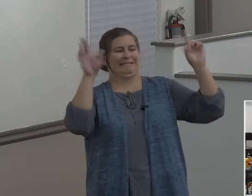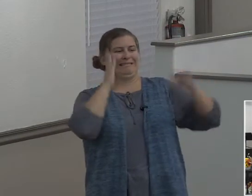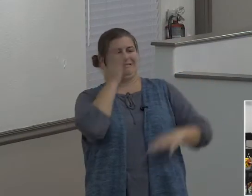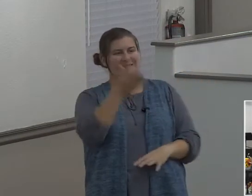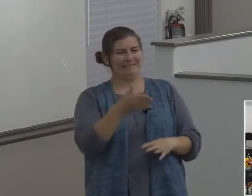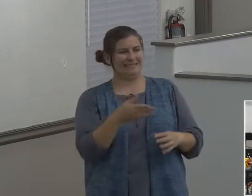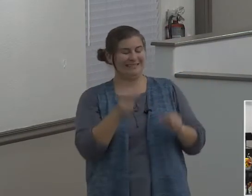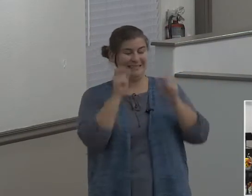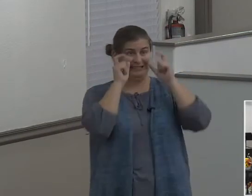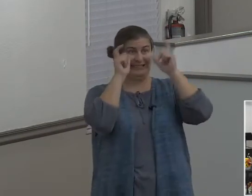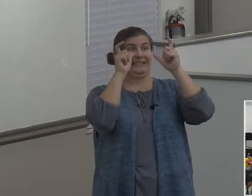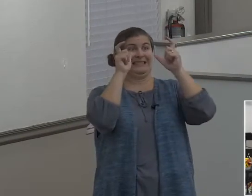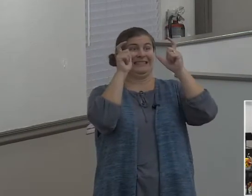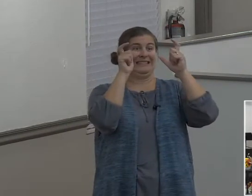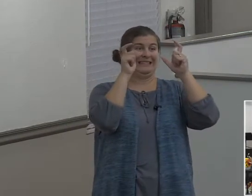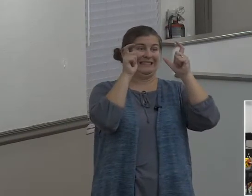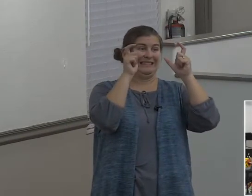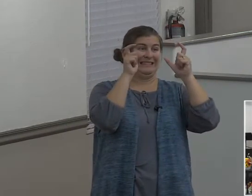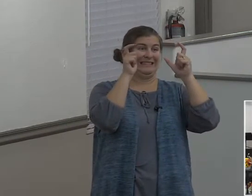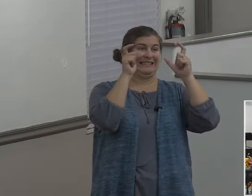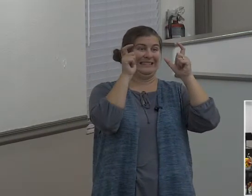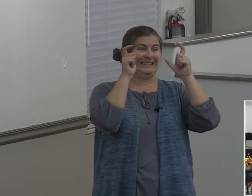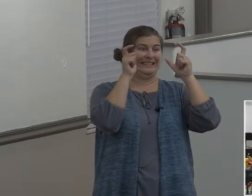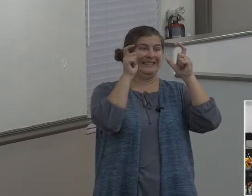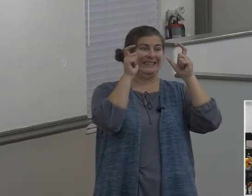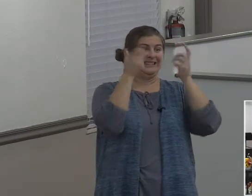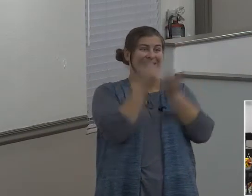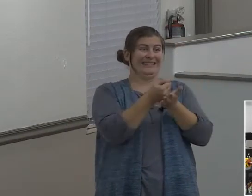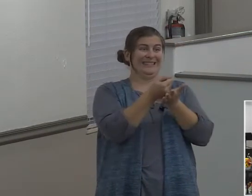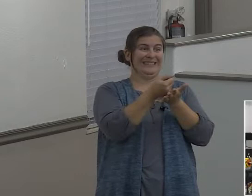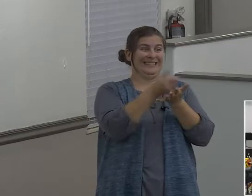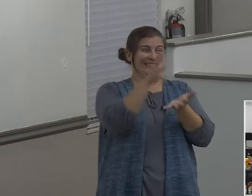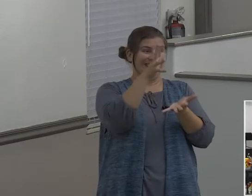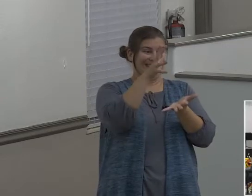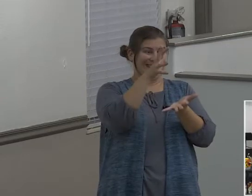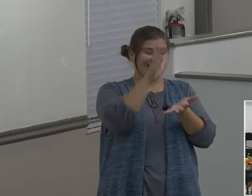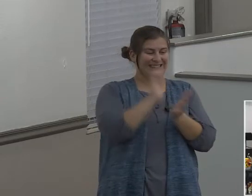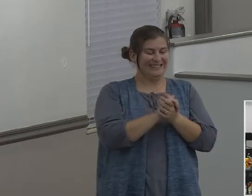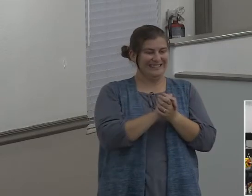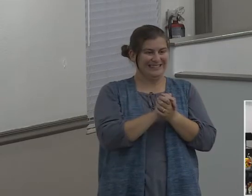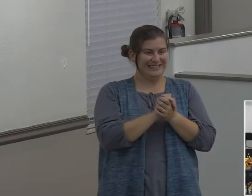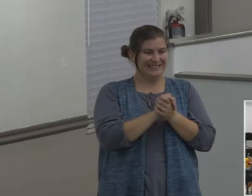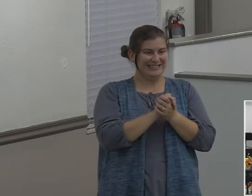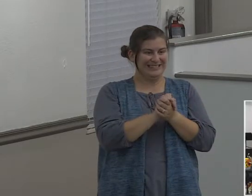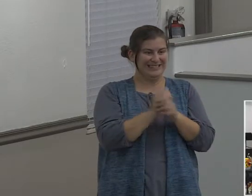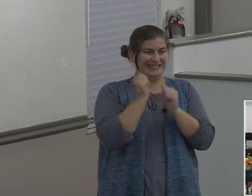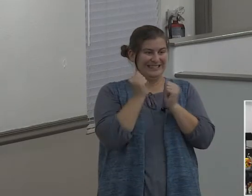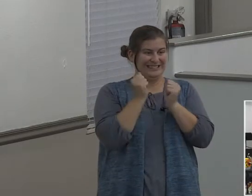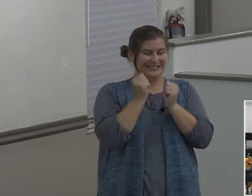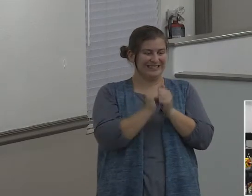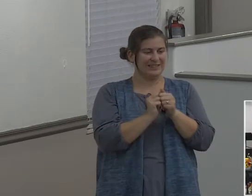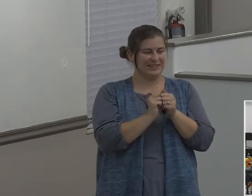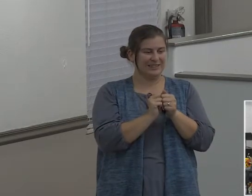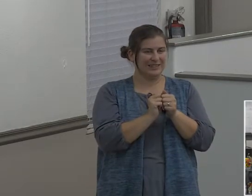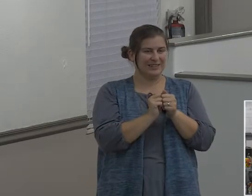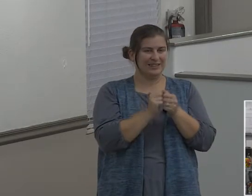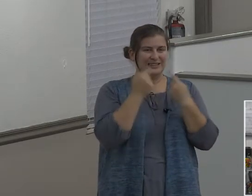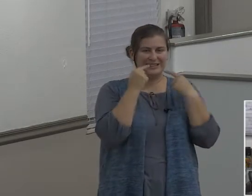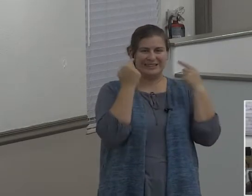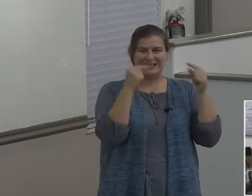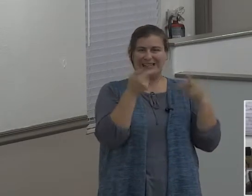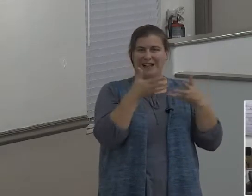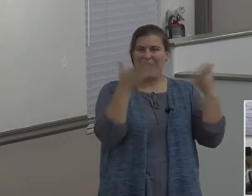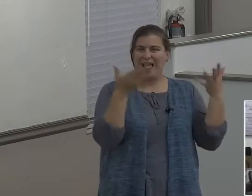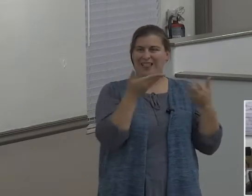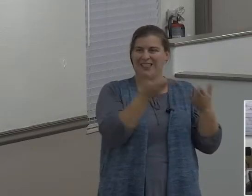His eyes got this big with, oh, man, we can really make it the big time down there. And that's what, but